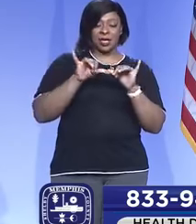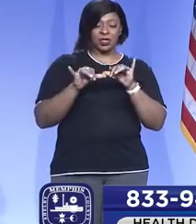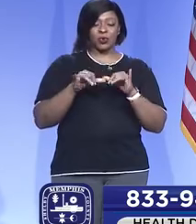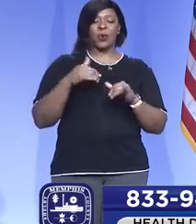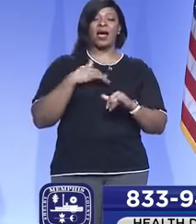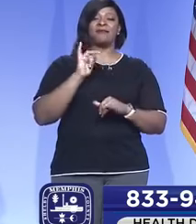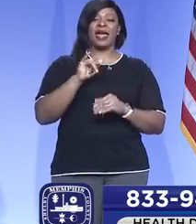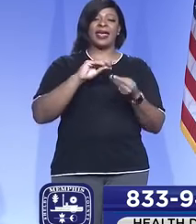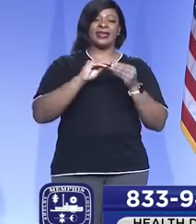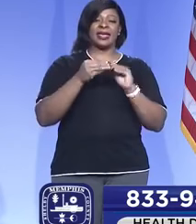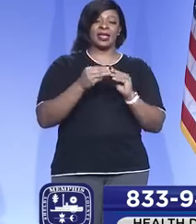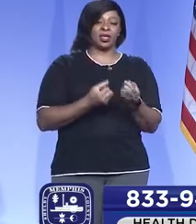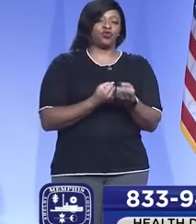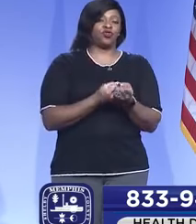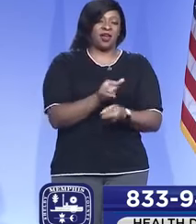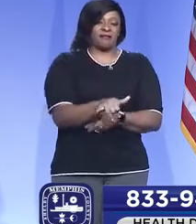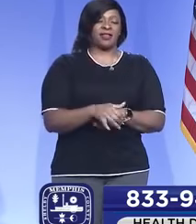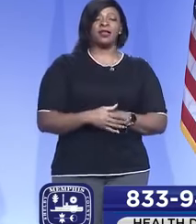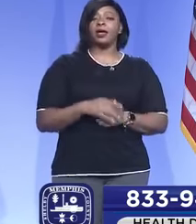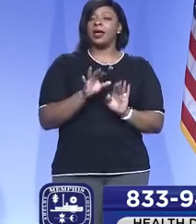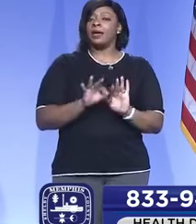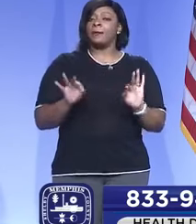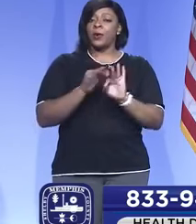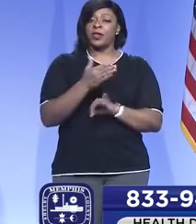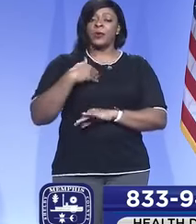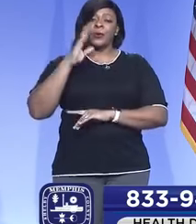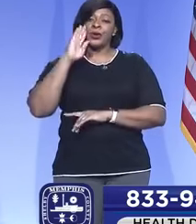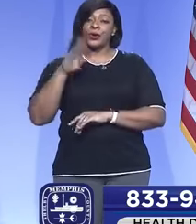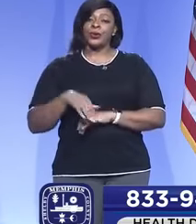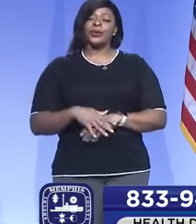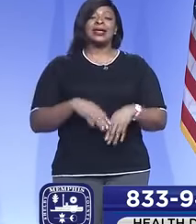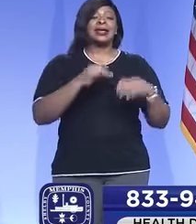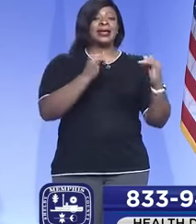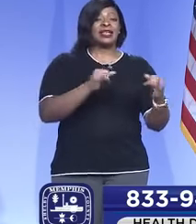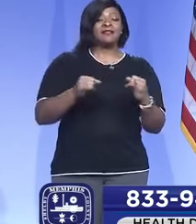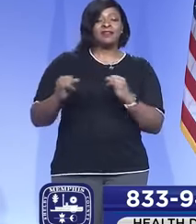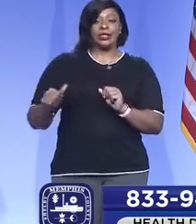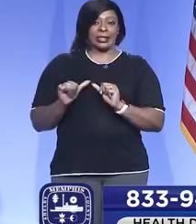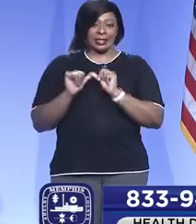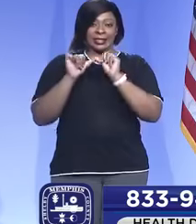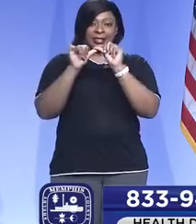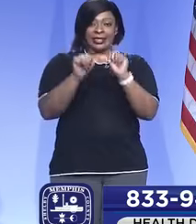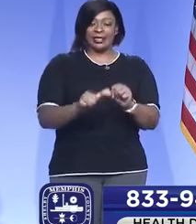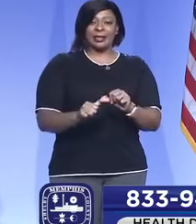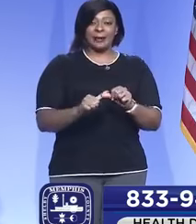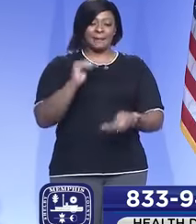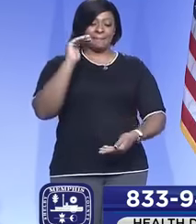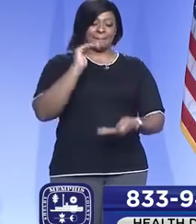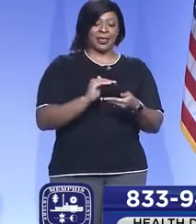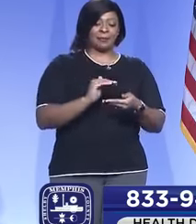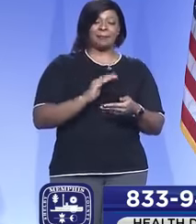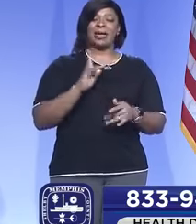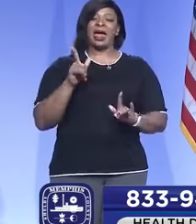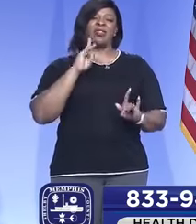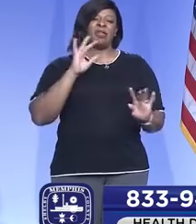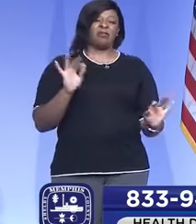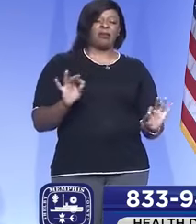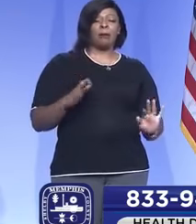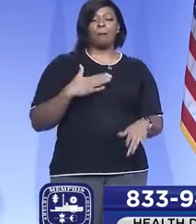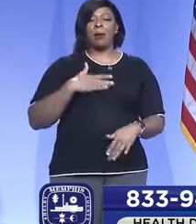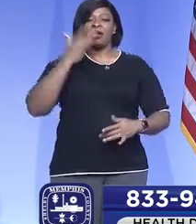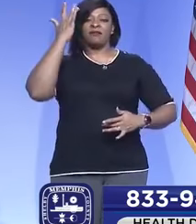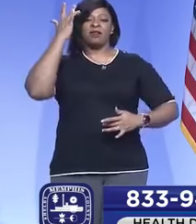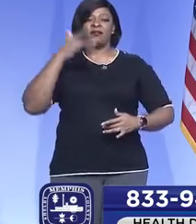drive that. The key things that we know are individuals continue to minimize their symptoms. So